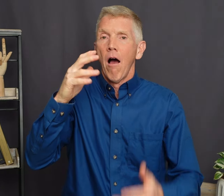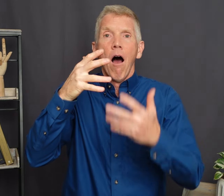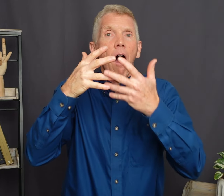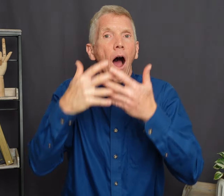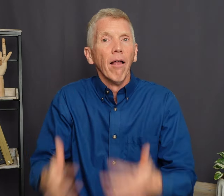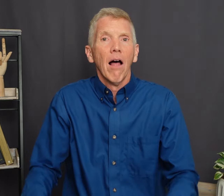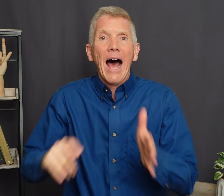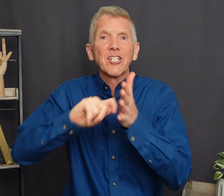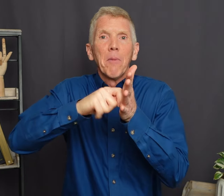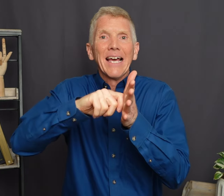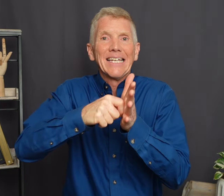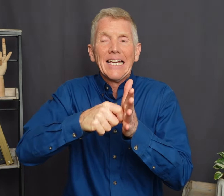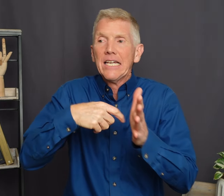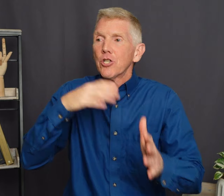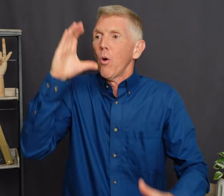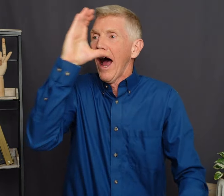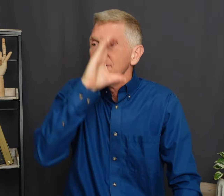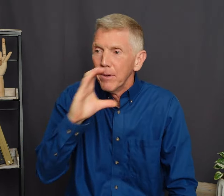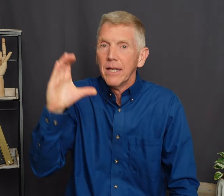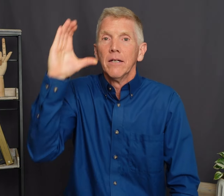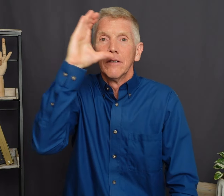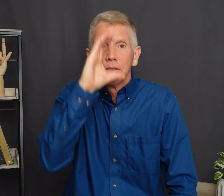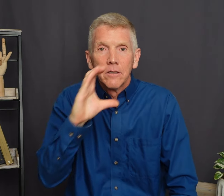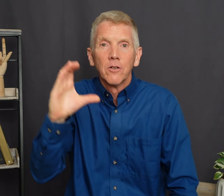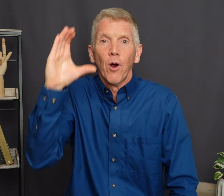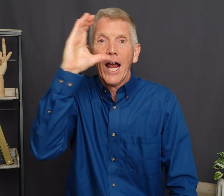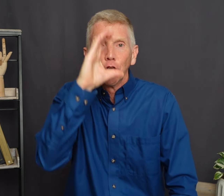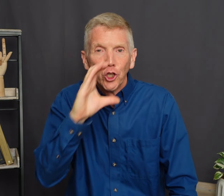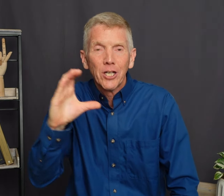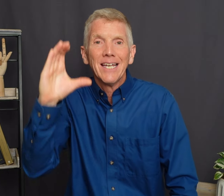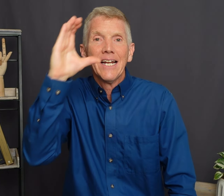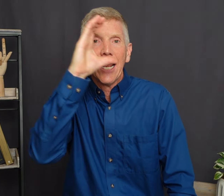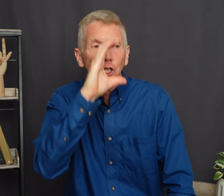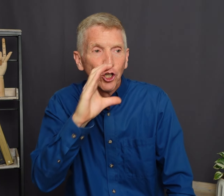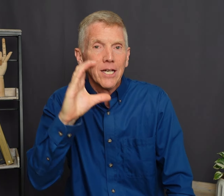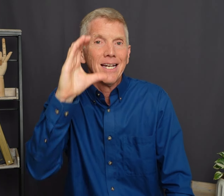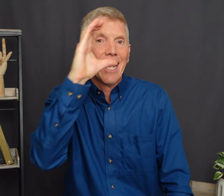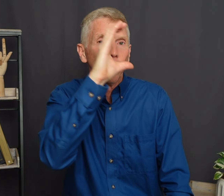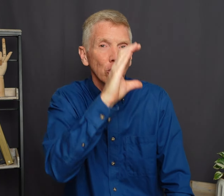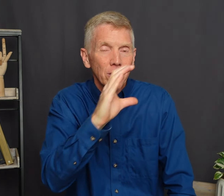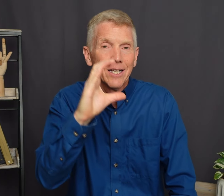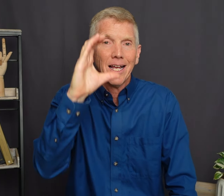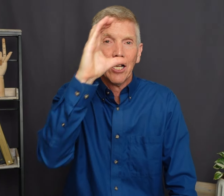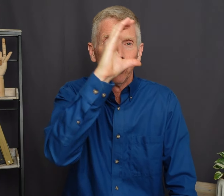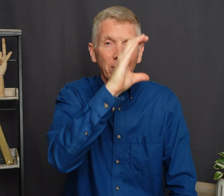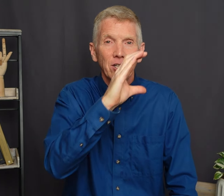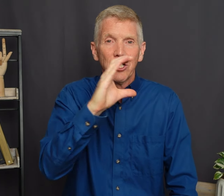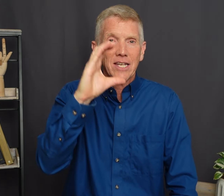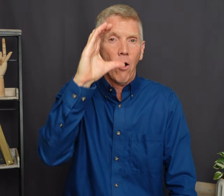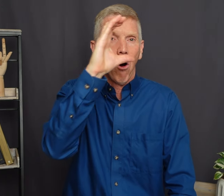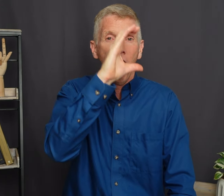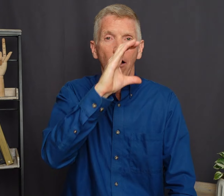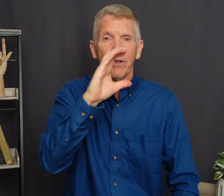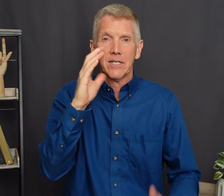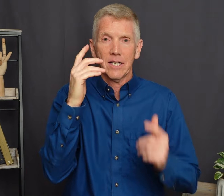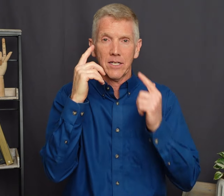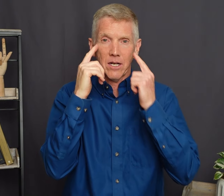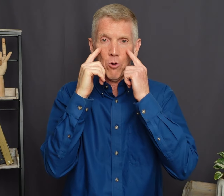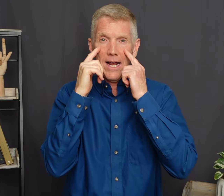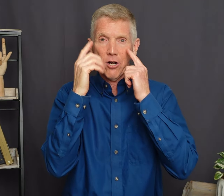I lost my key So I've been Right Looking and looking And looking And looking You see how all these things Come right here